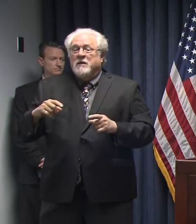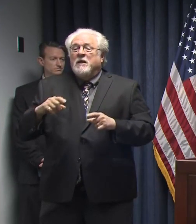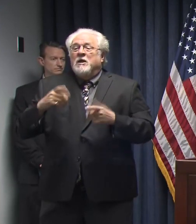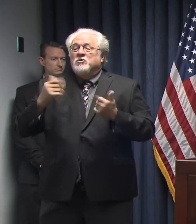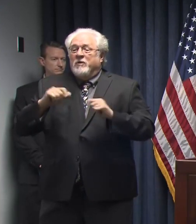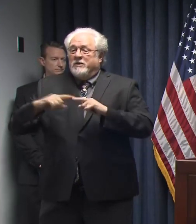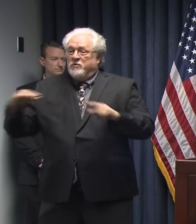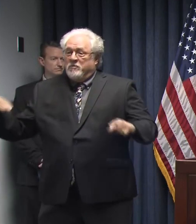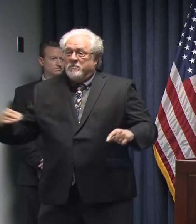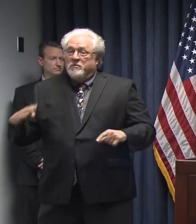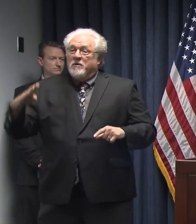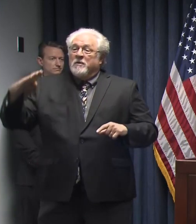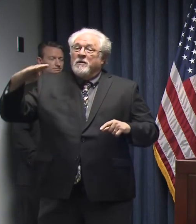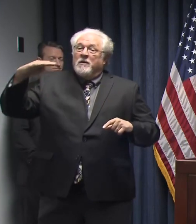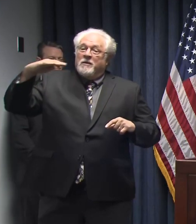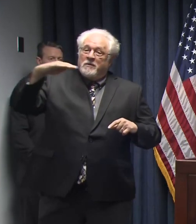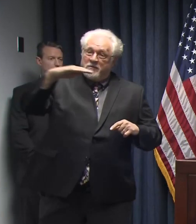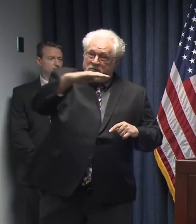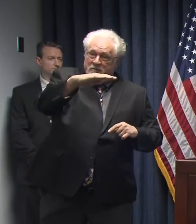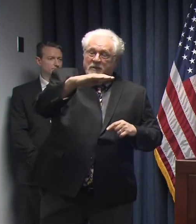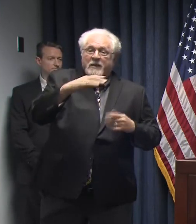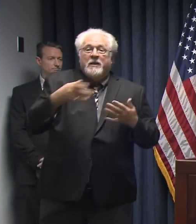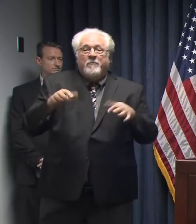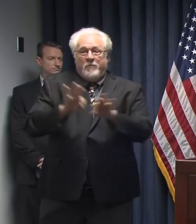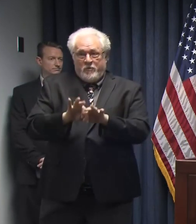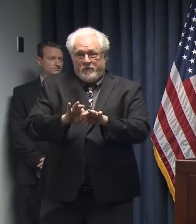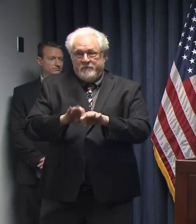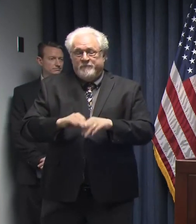that curve, incredibly important.